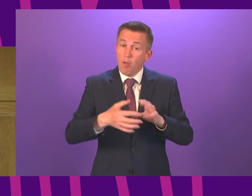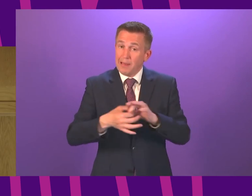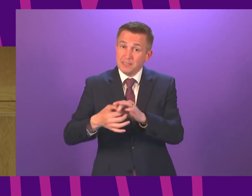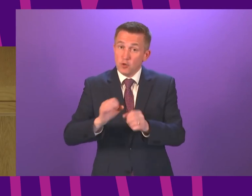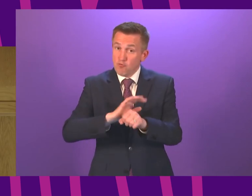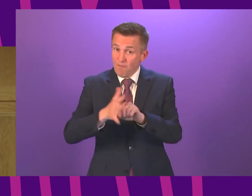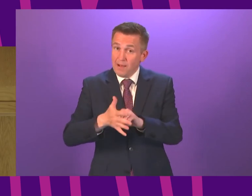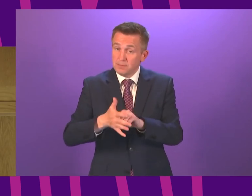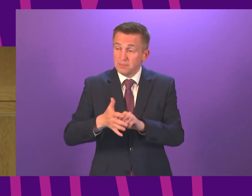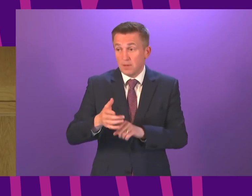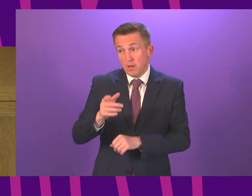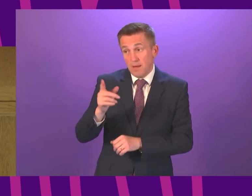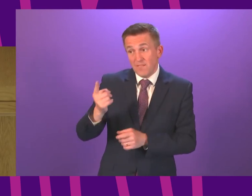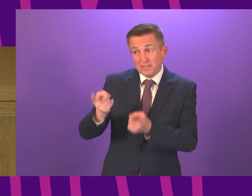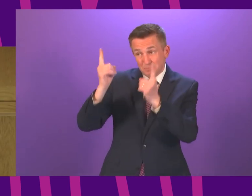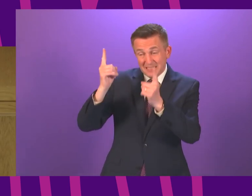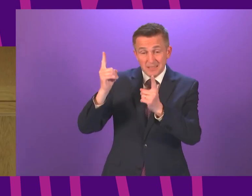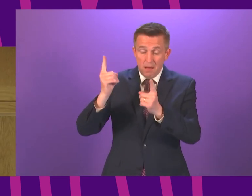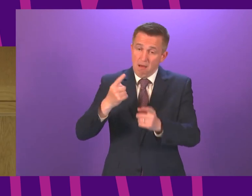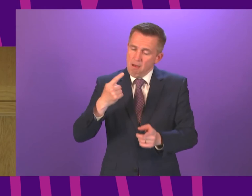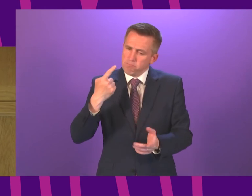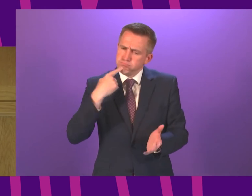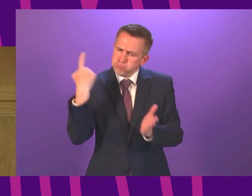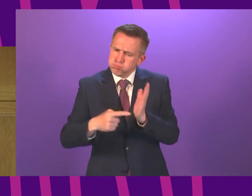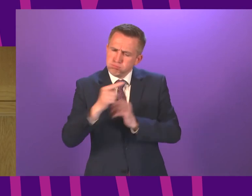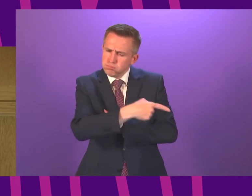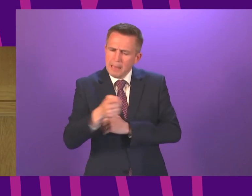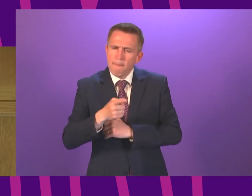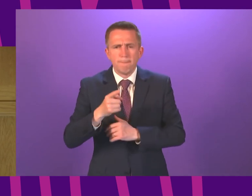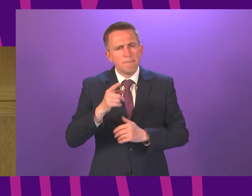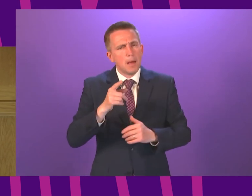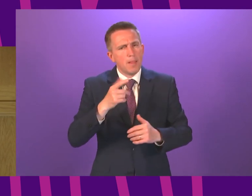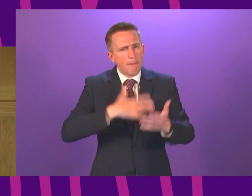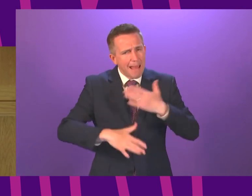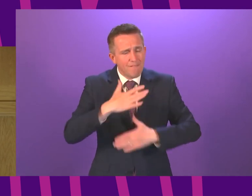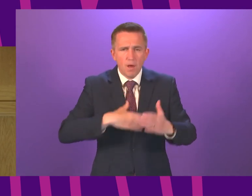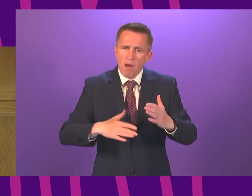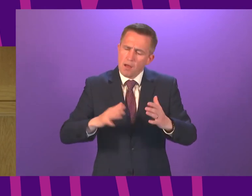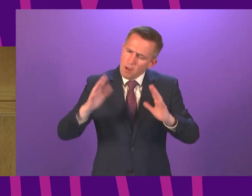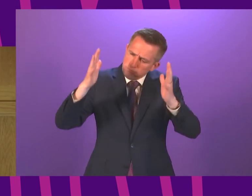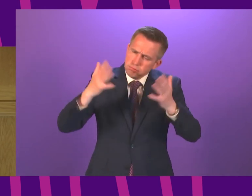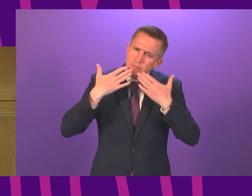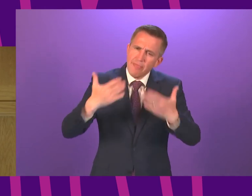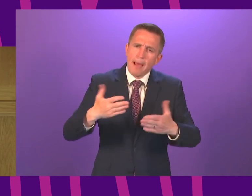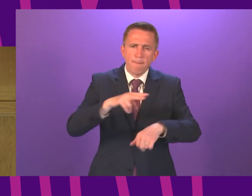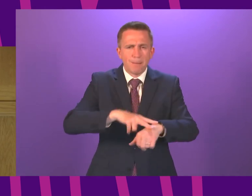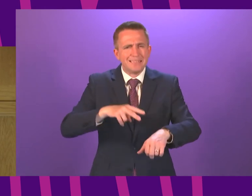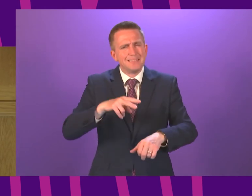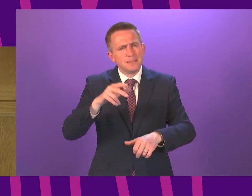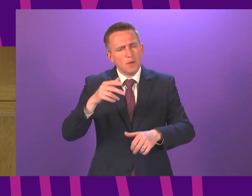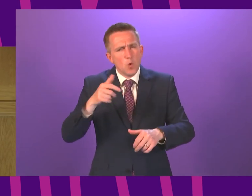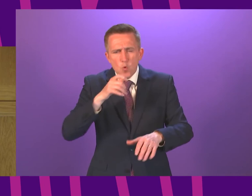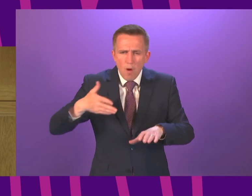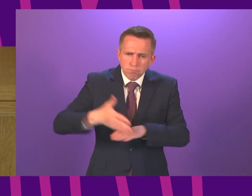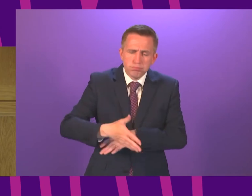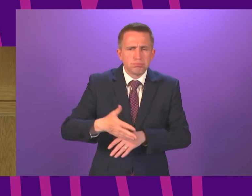the First Minister join me in condemning this sort of abhorrent behaviour and in thanking police officers and staff who have done a tremendous job throughout the pandemic despite